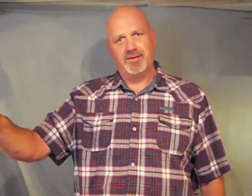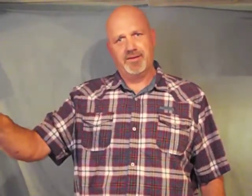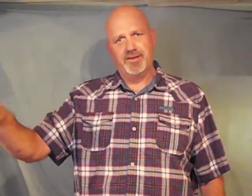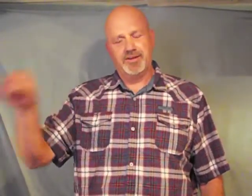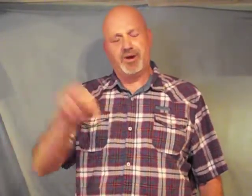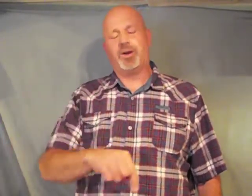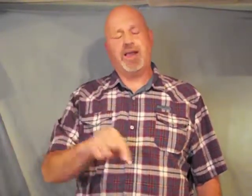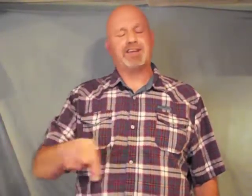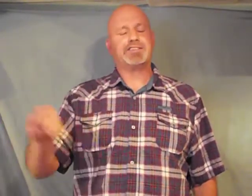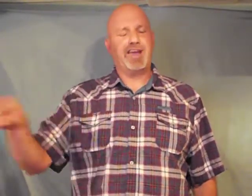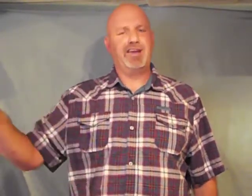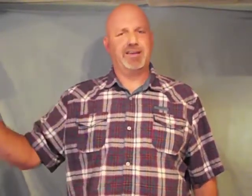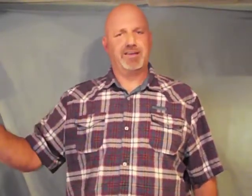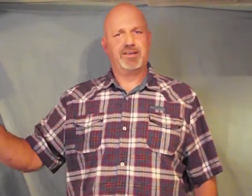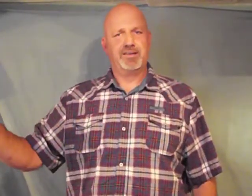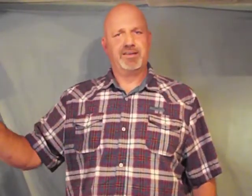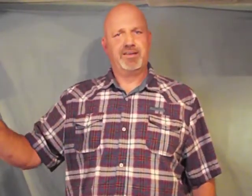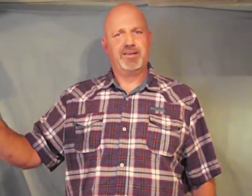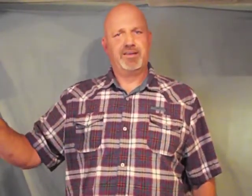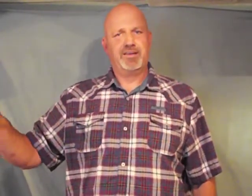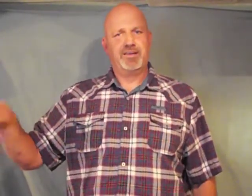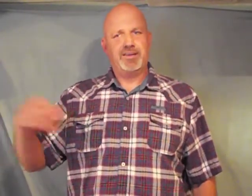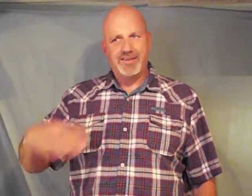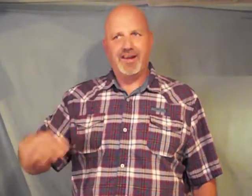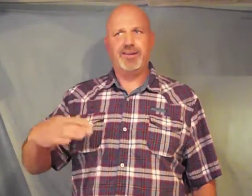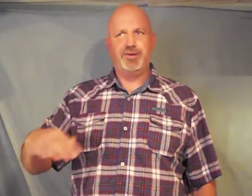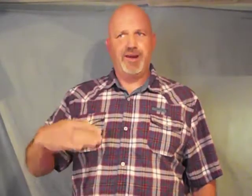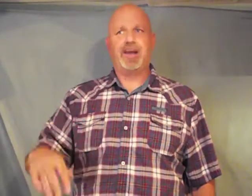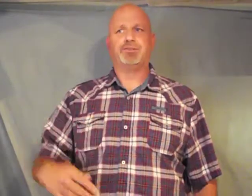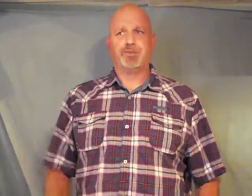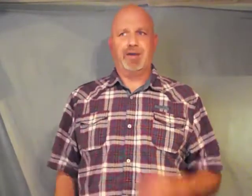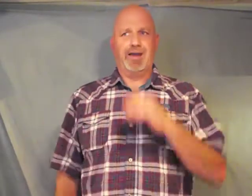don't let Satan tear you down from that